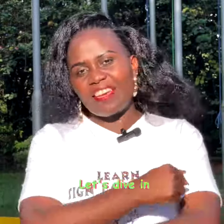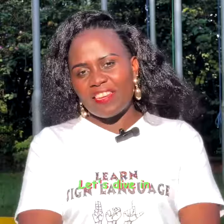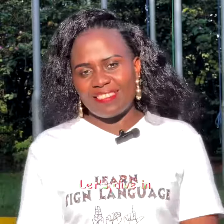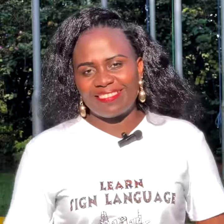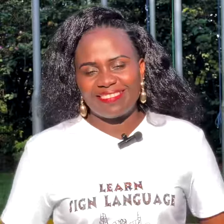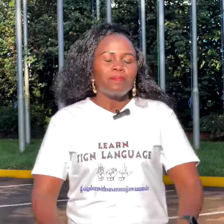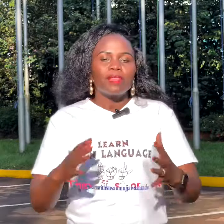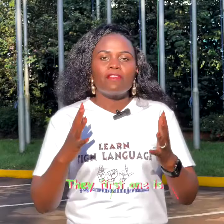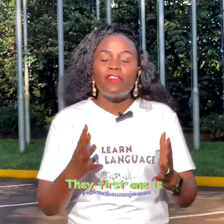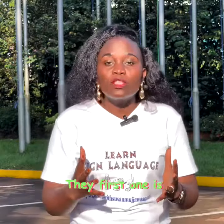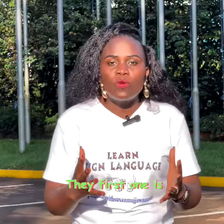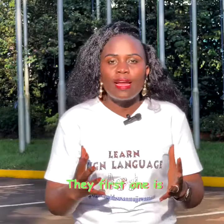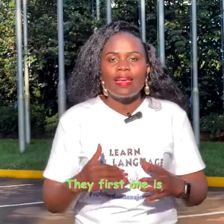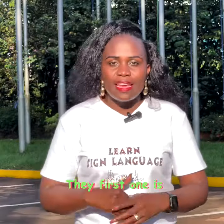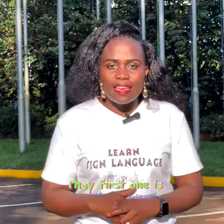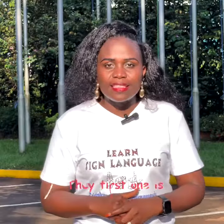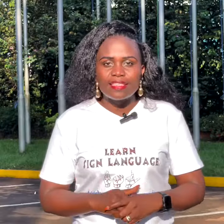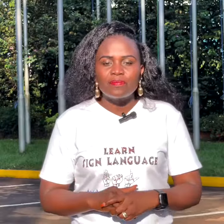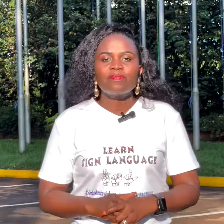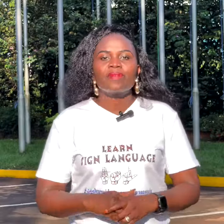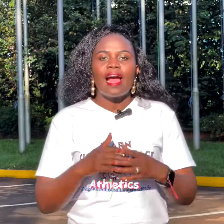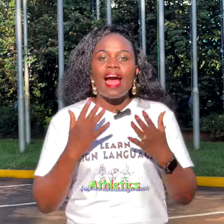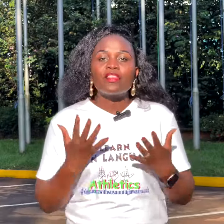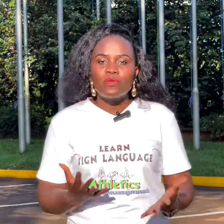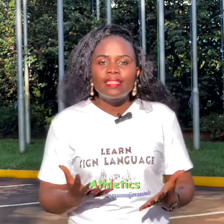dive in. The first one is athletics.